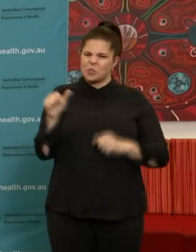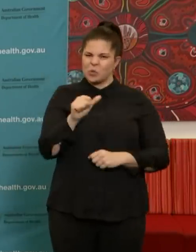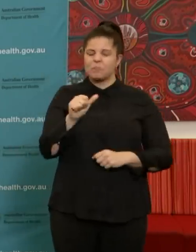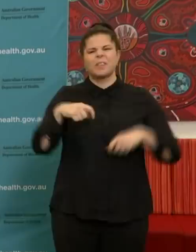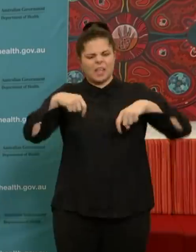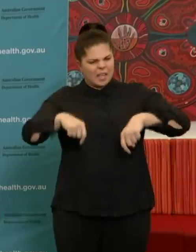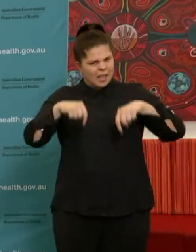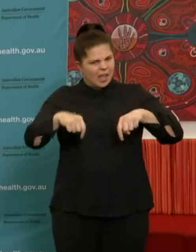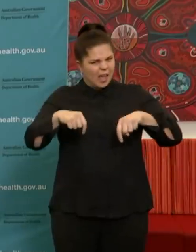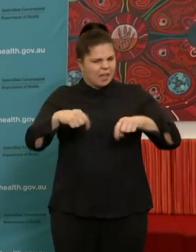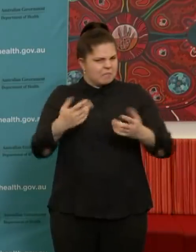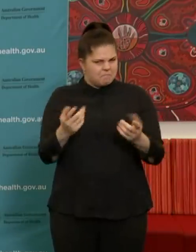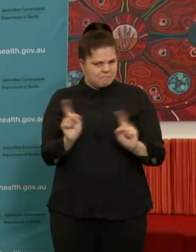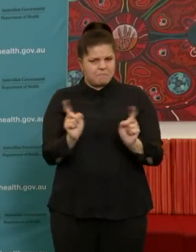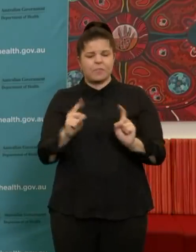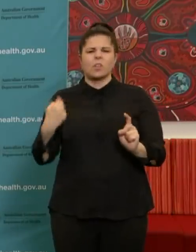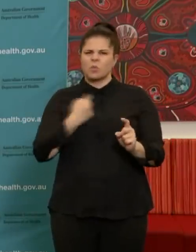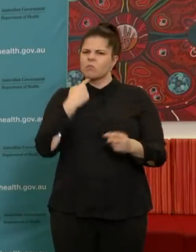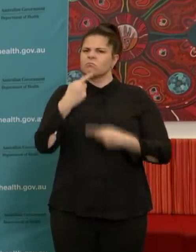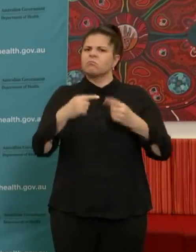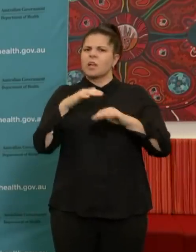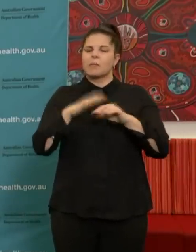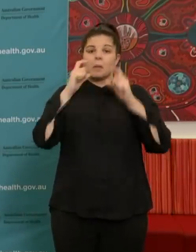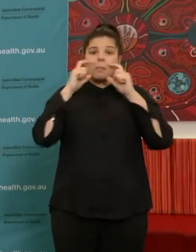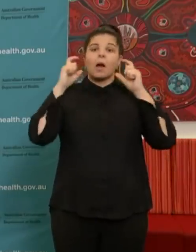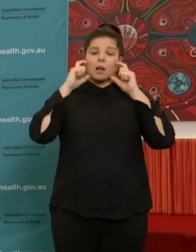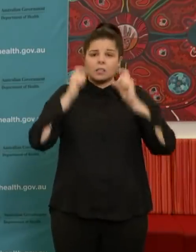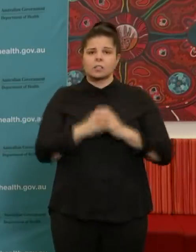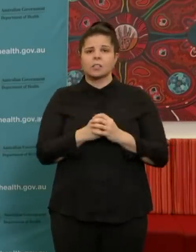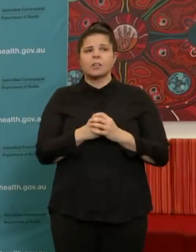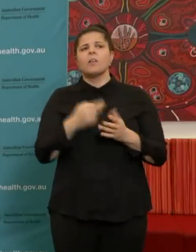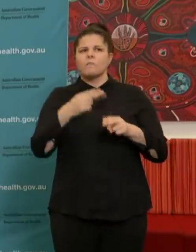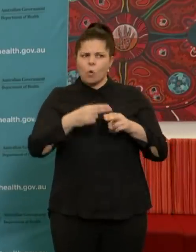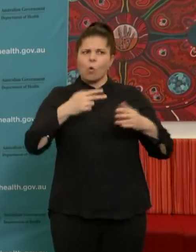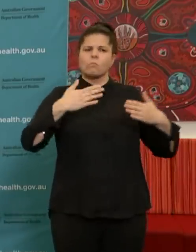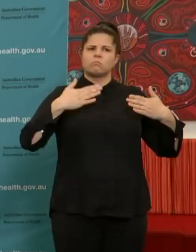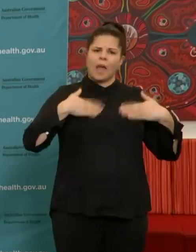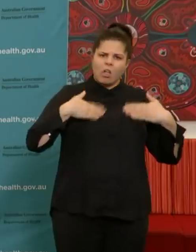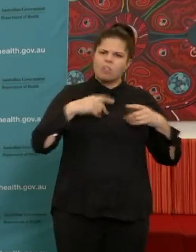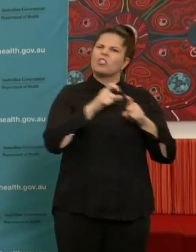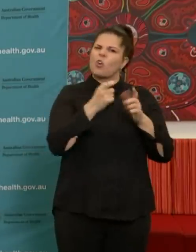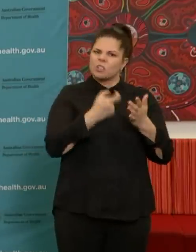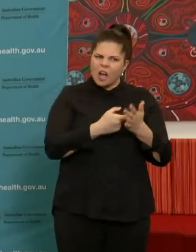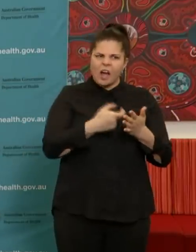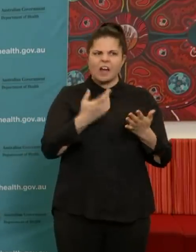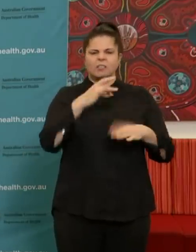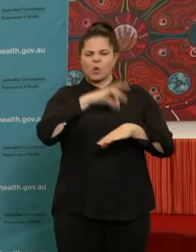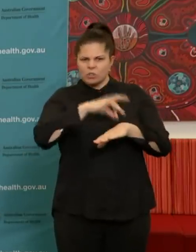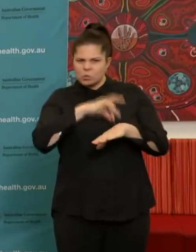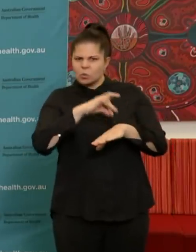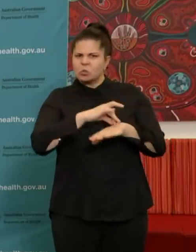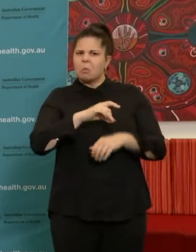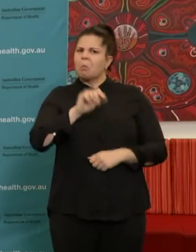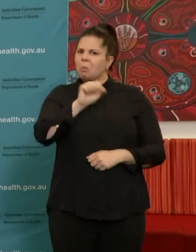and particularly in relation to masks and the use in healthcare. And we really, from our national